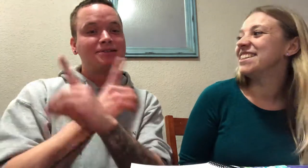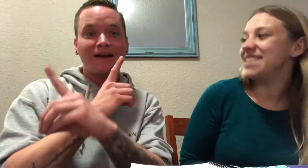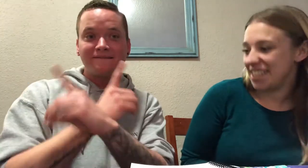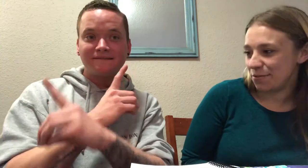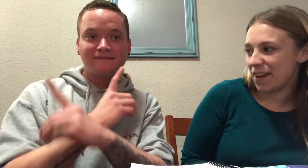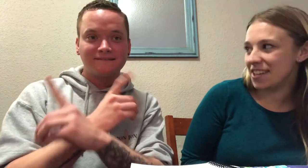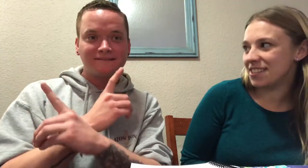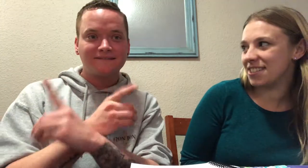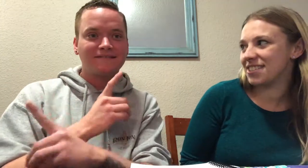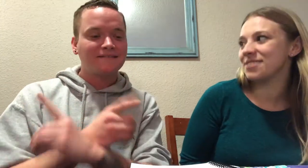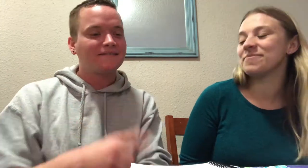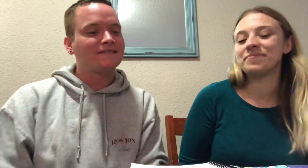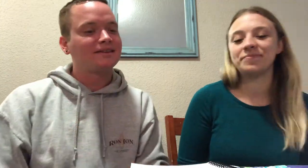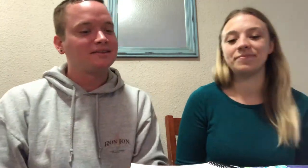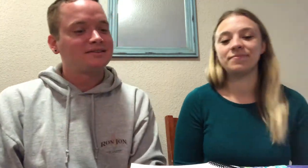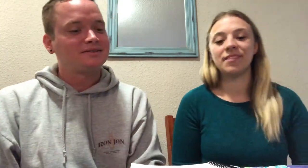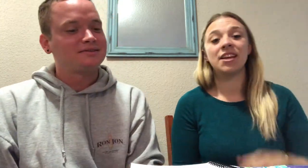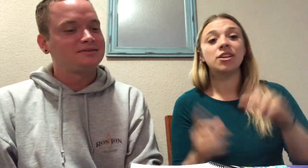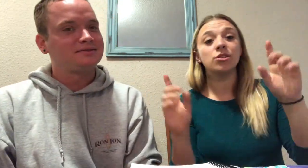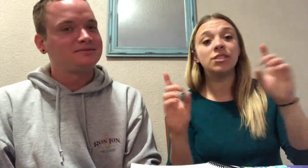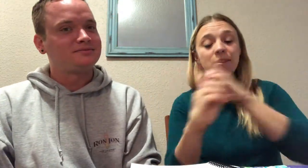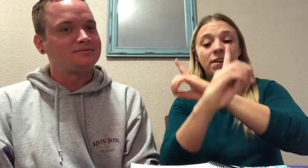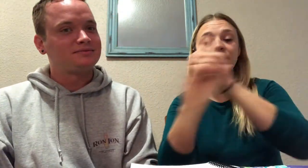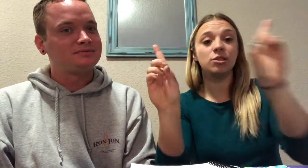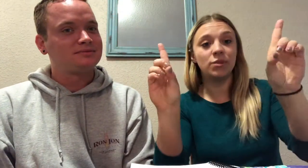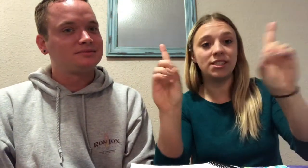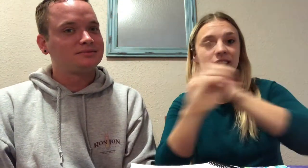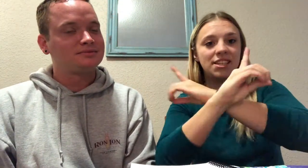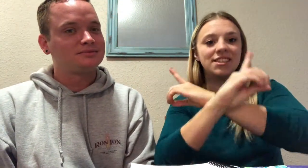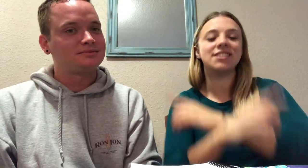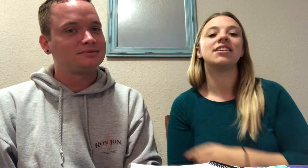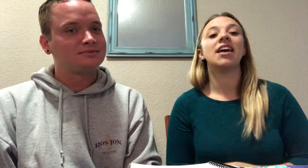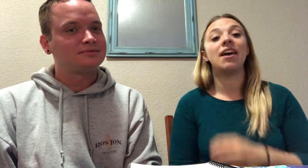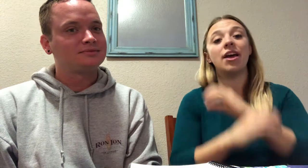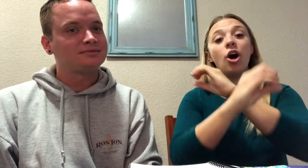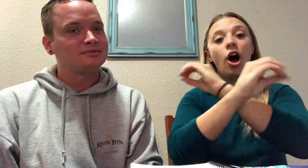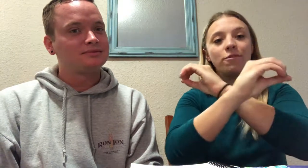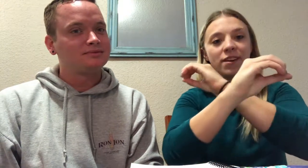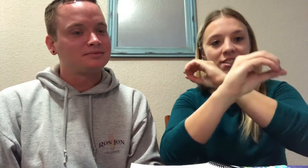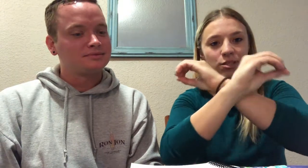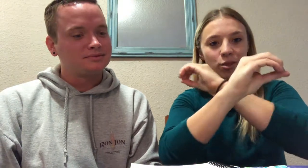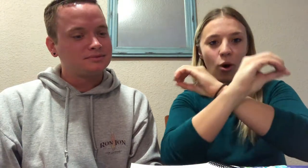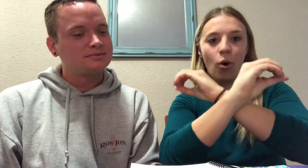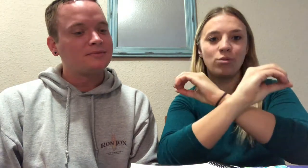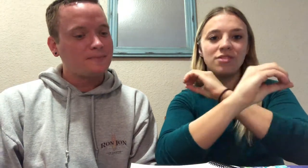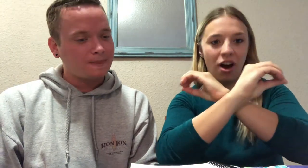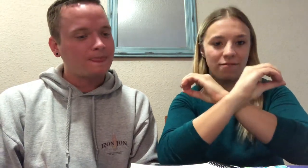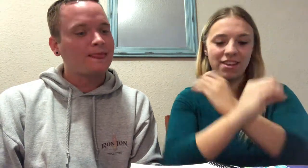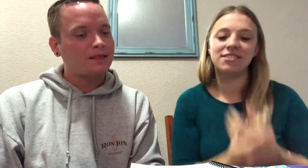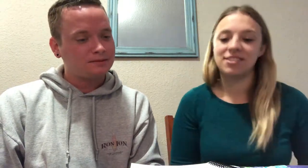Defense. So defense is with D's and then offense is with O's. Offense.